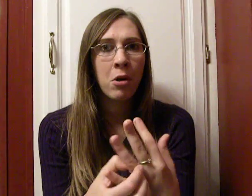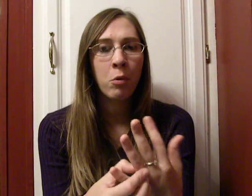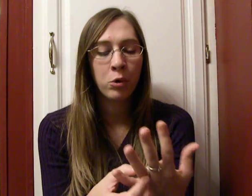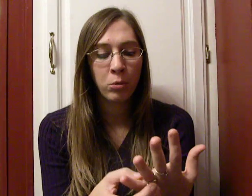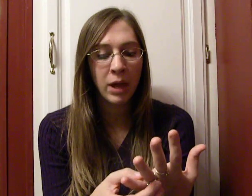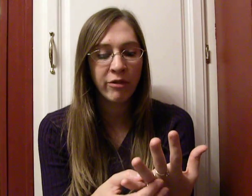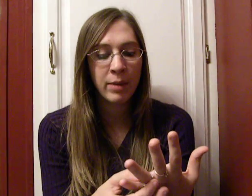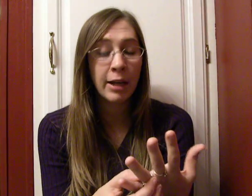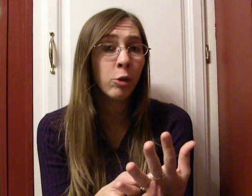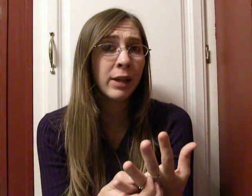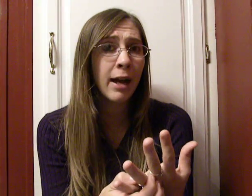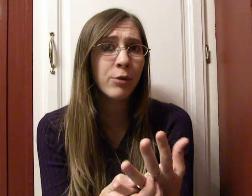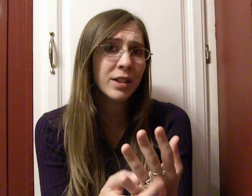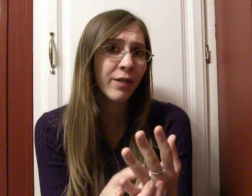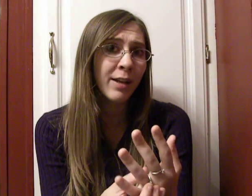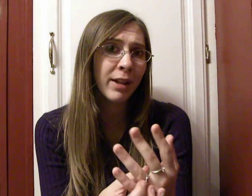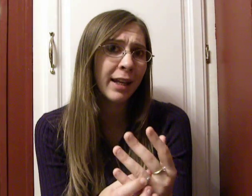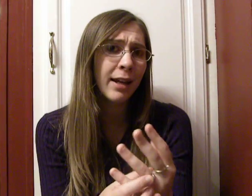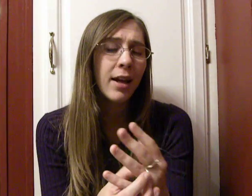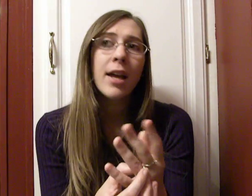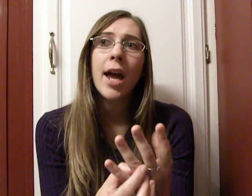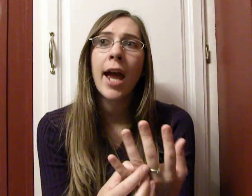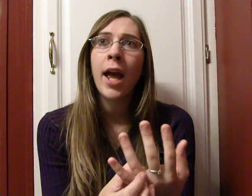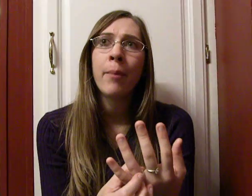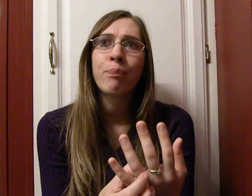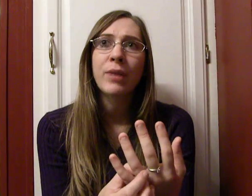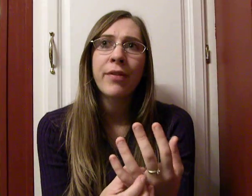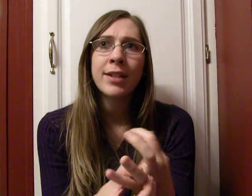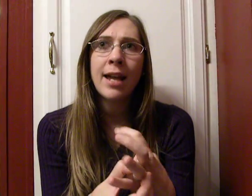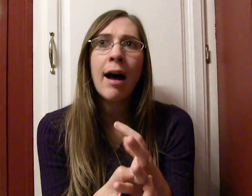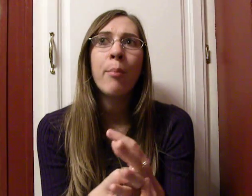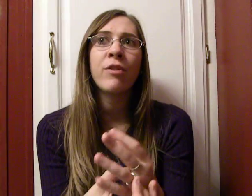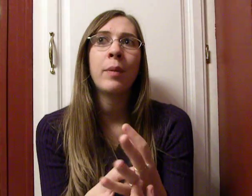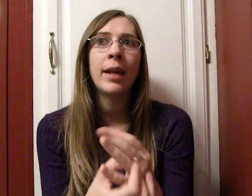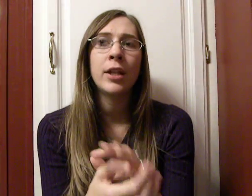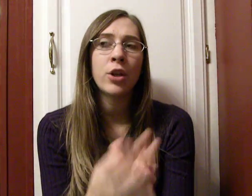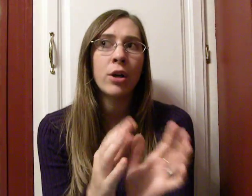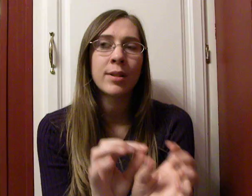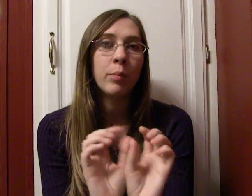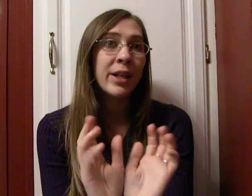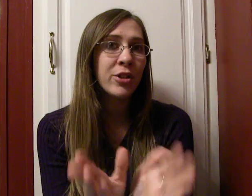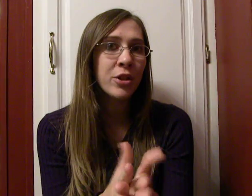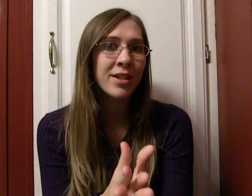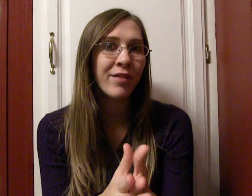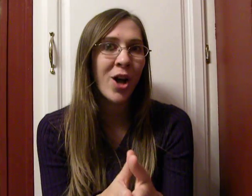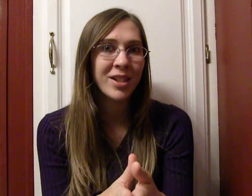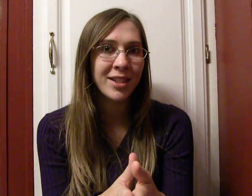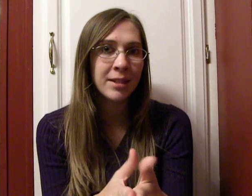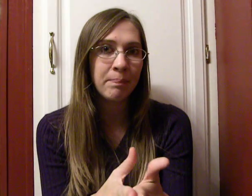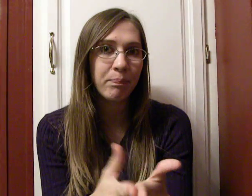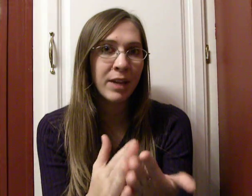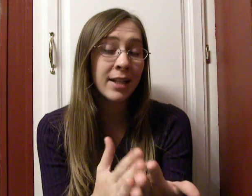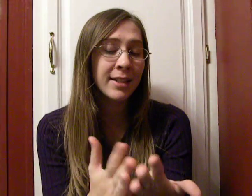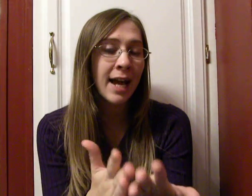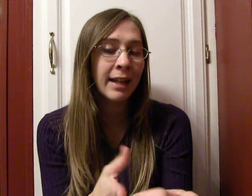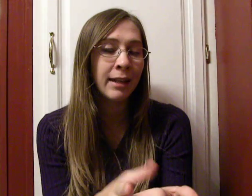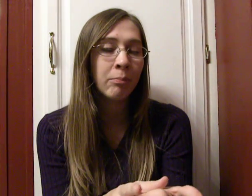you know, who have been helping out this family. And at the top of the page are some pictures of Austin and his daddy